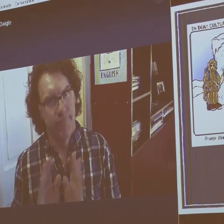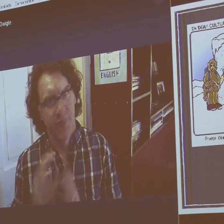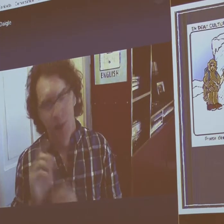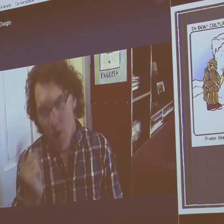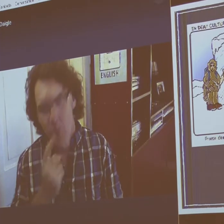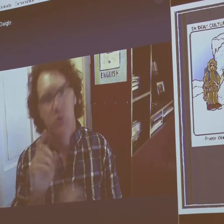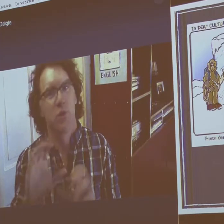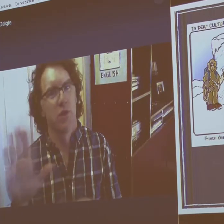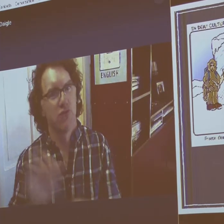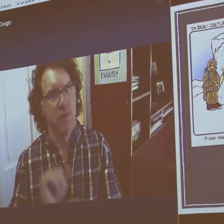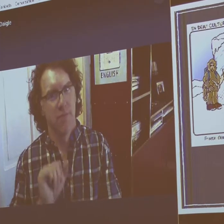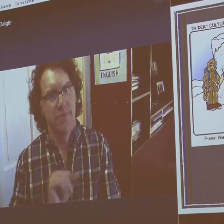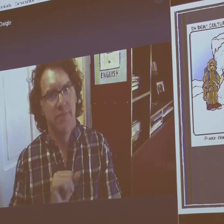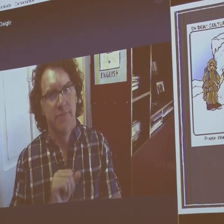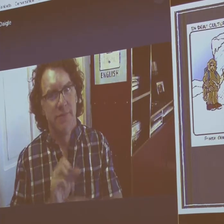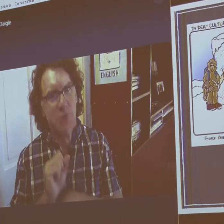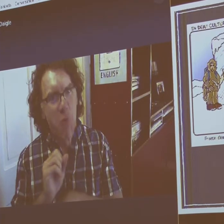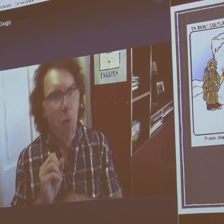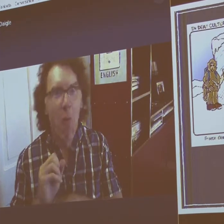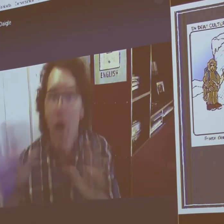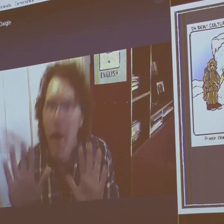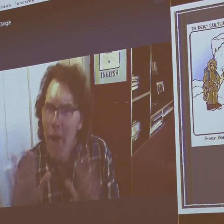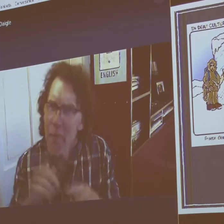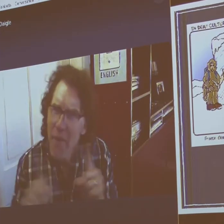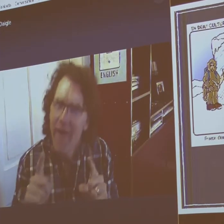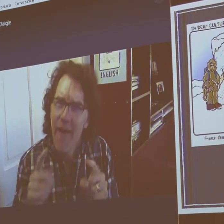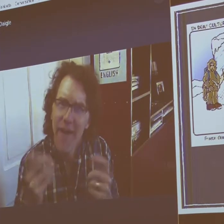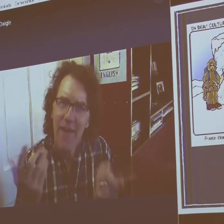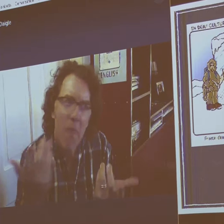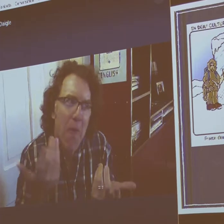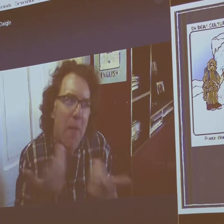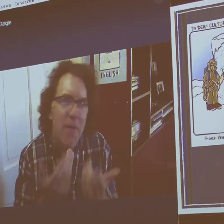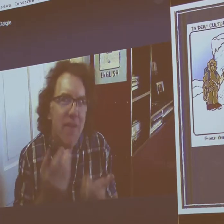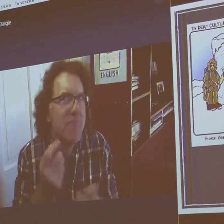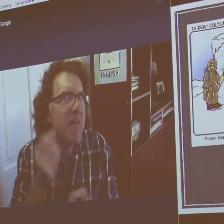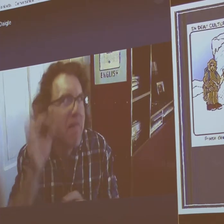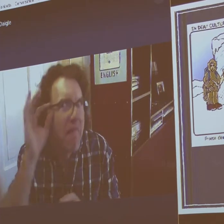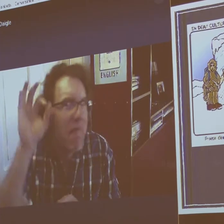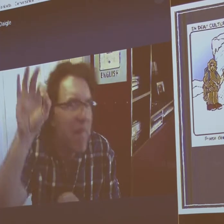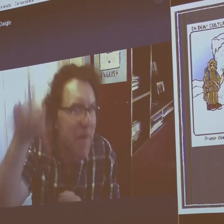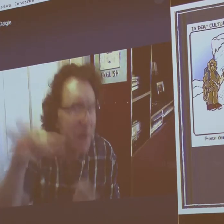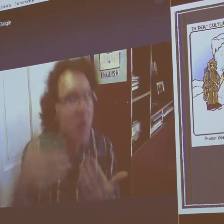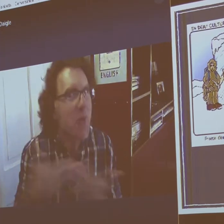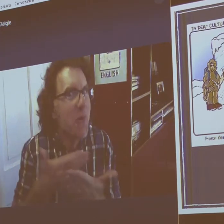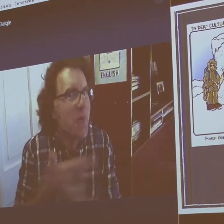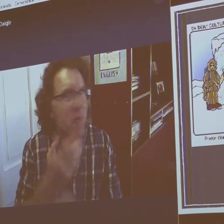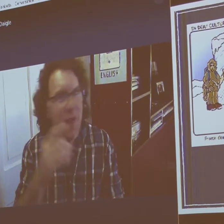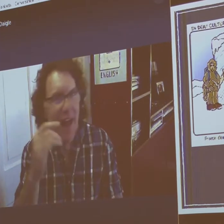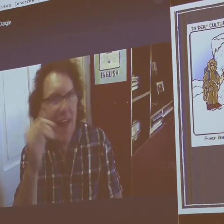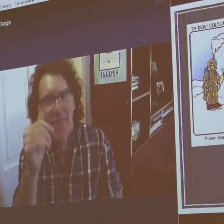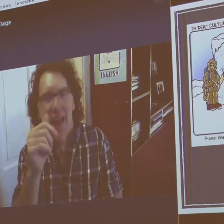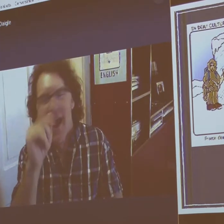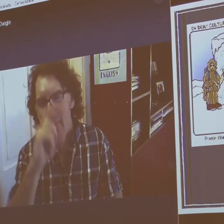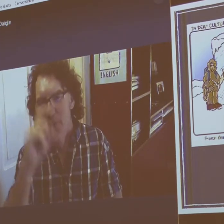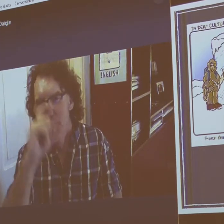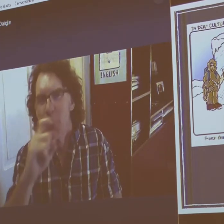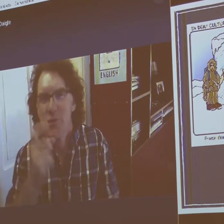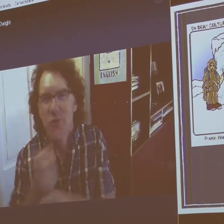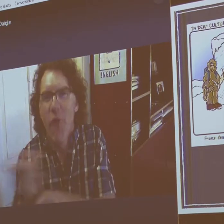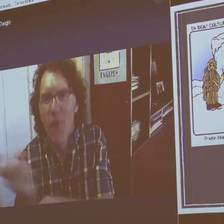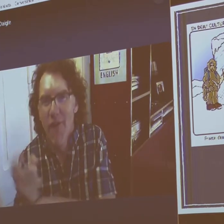serious. They always do their job. They're very professional. But what if you had one interpreter